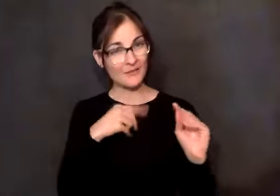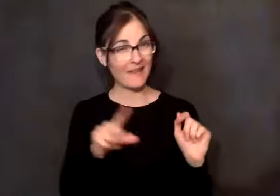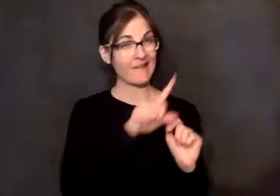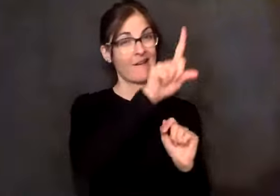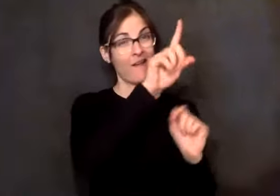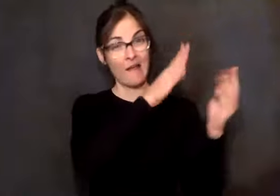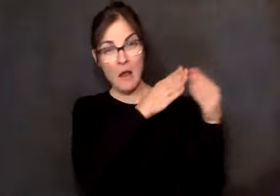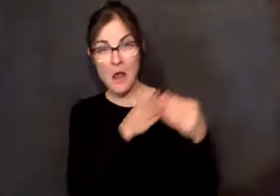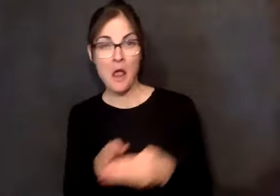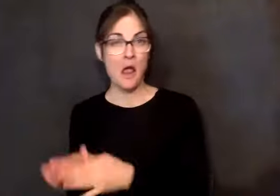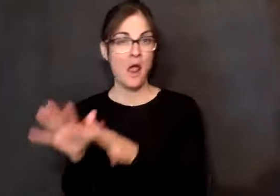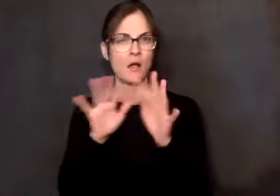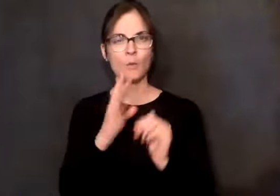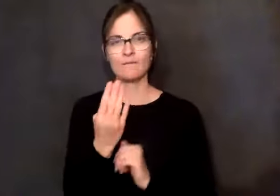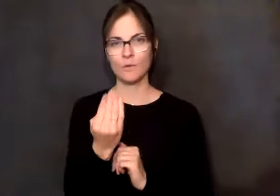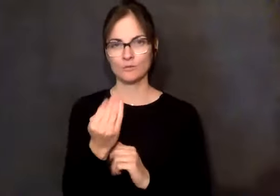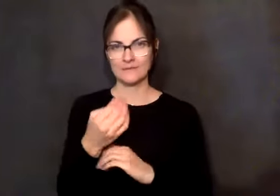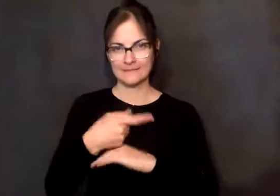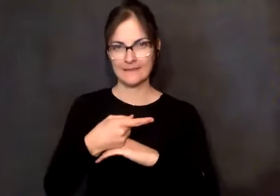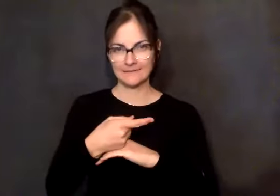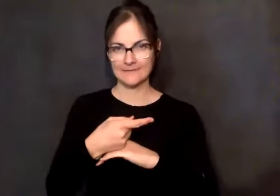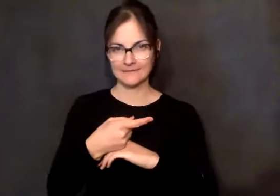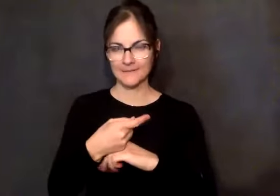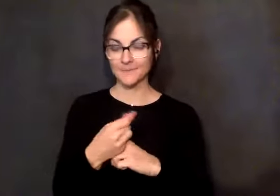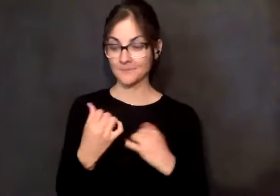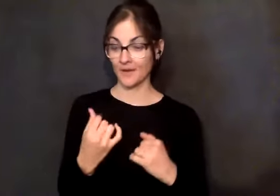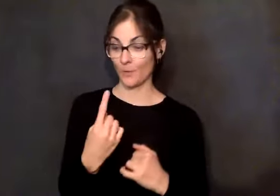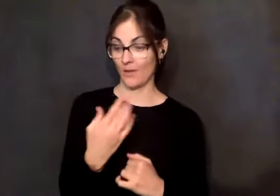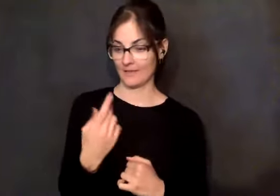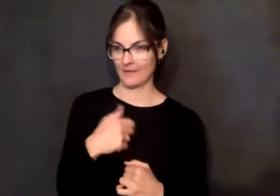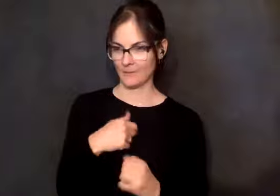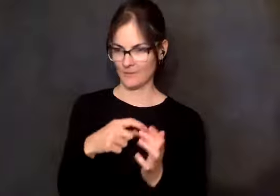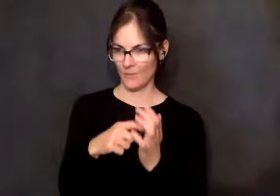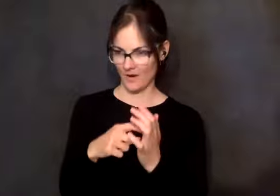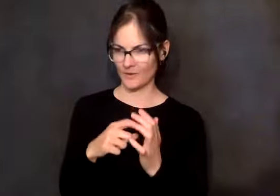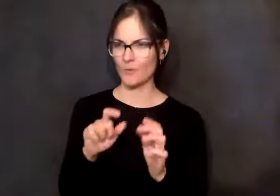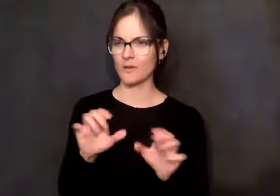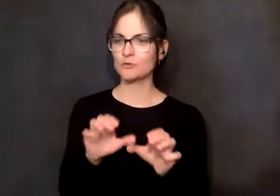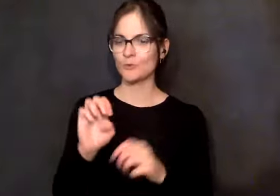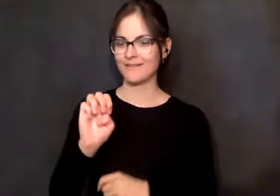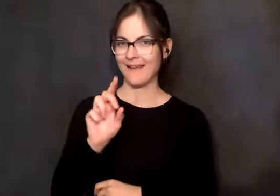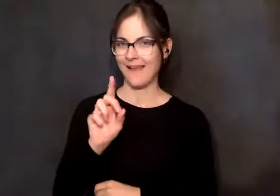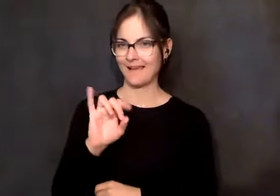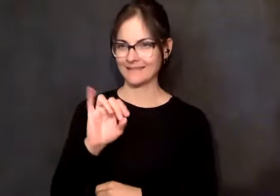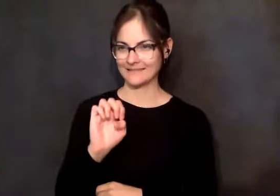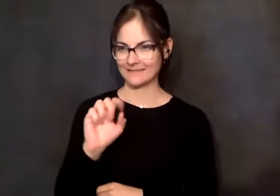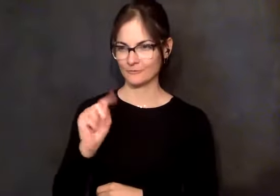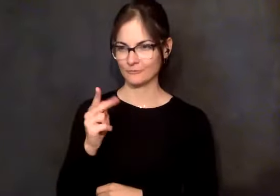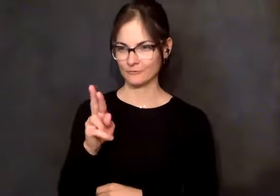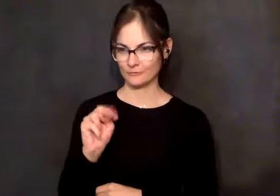real wild whitewater. And one of the things we had to do was do a thing called an eddy turn. And that means because,